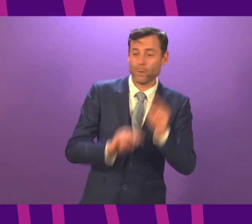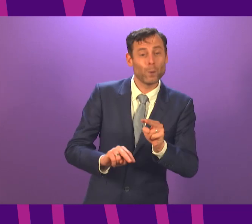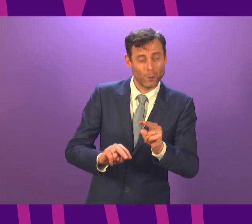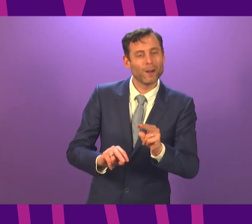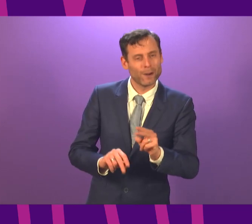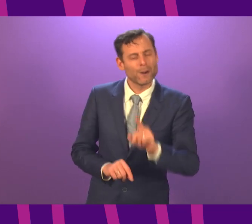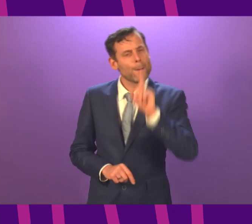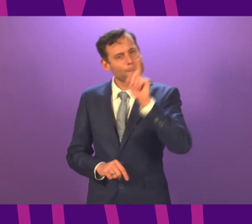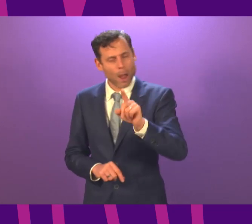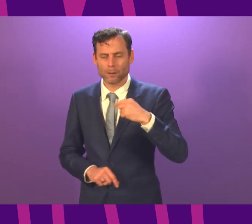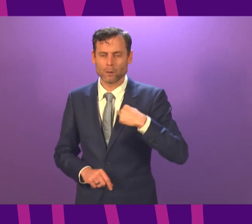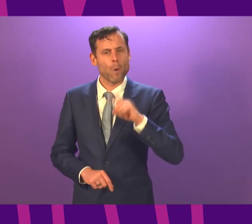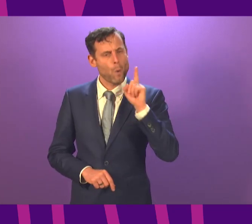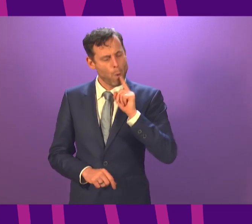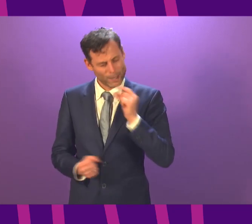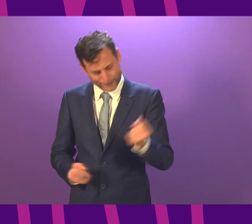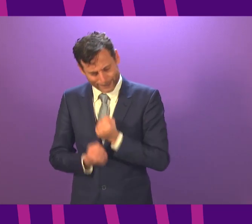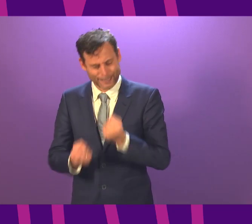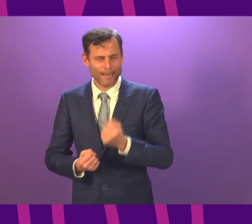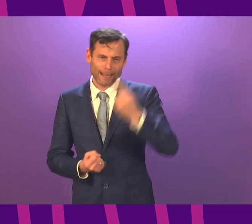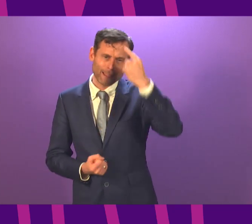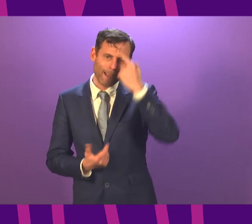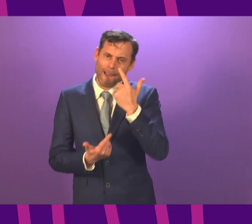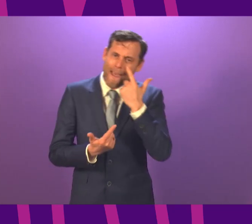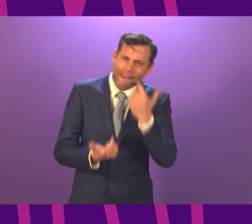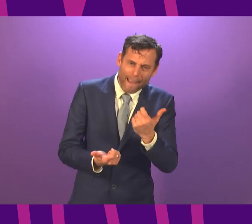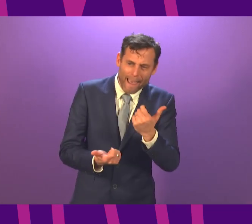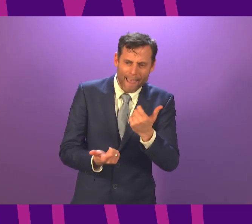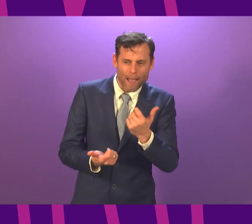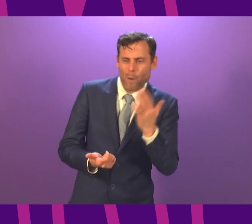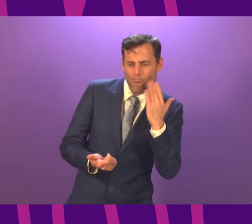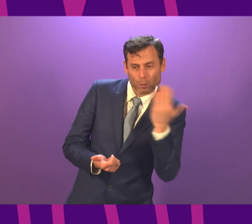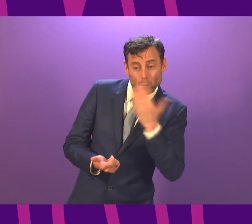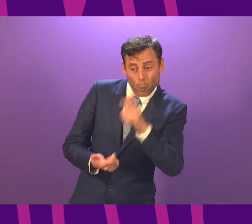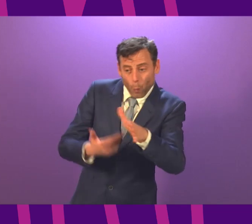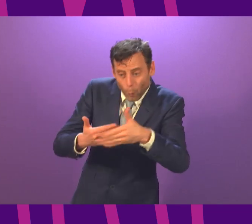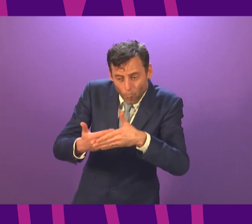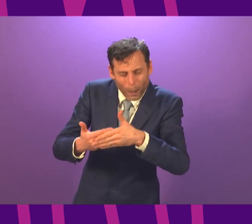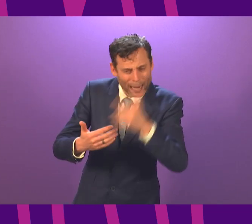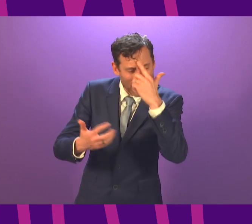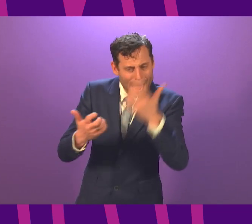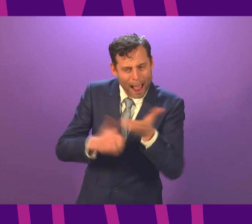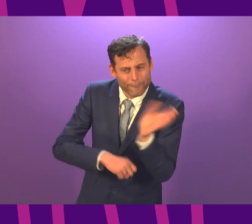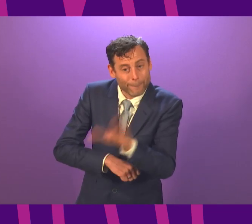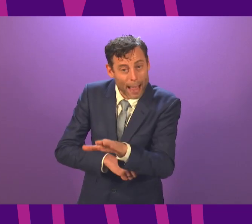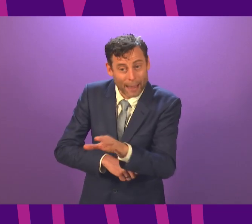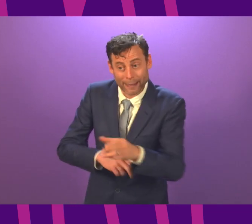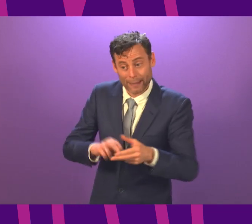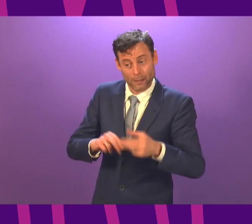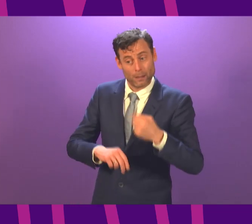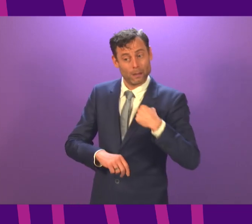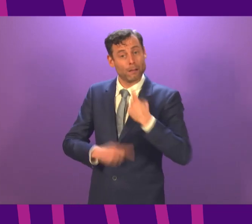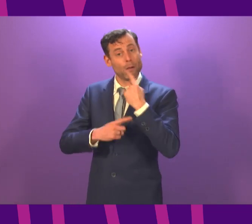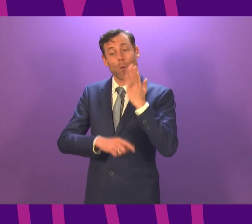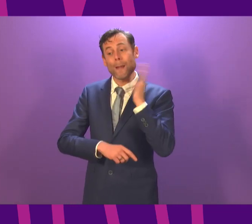is that I will always take the utmost care in these decisions around schools and satisfy myself, as the Deputy First Minister does,